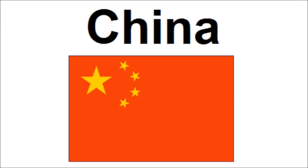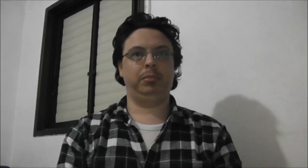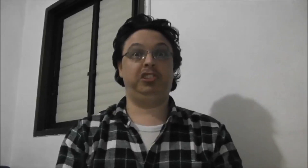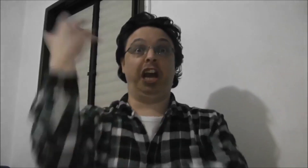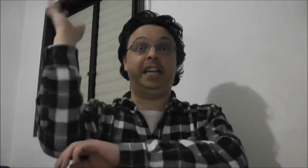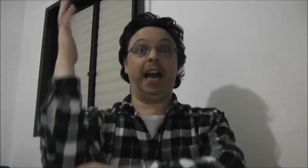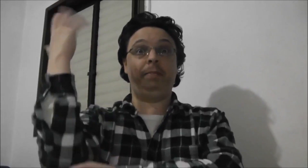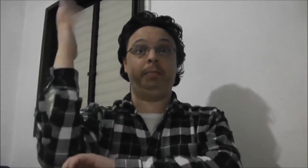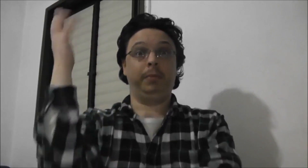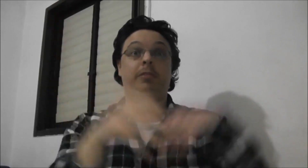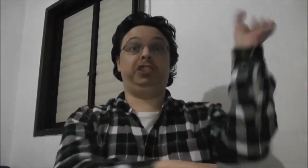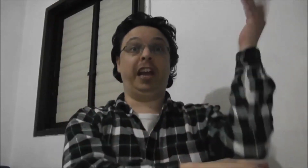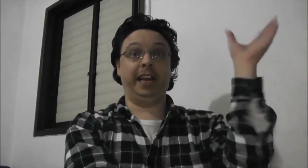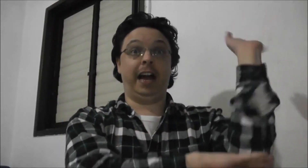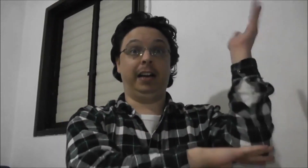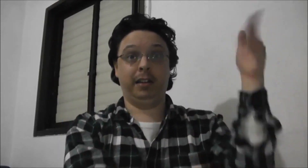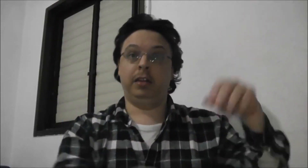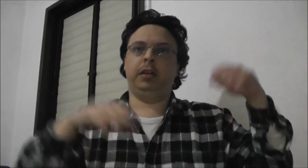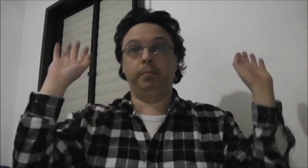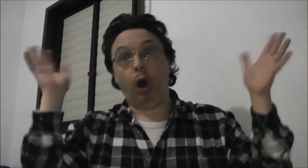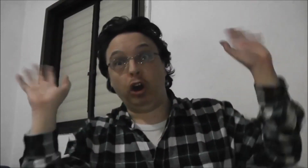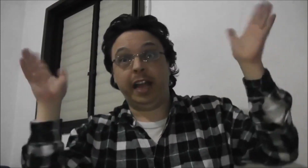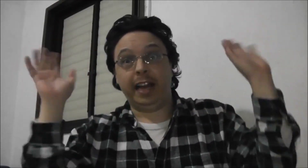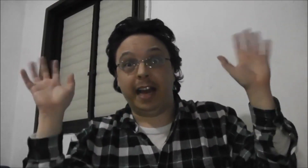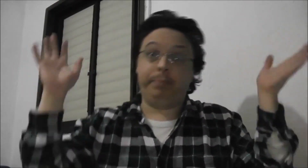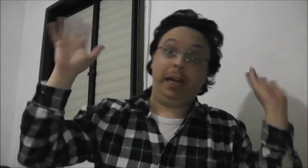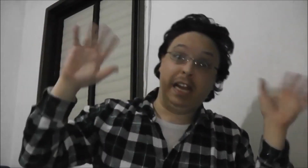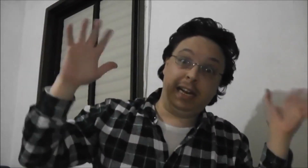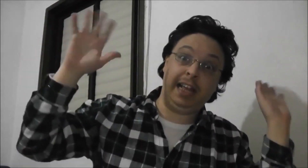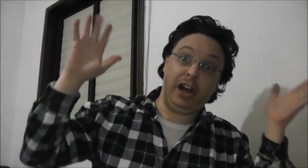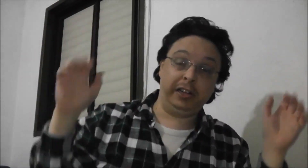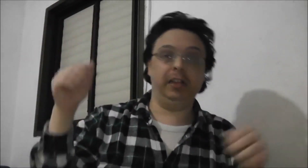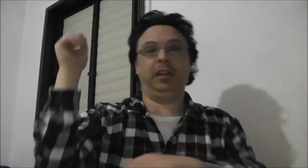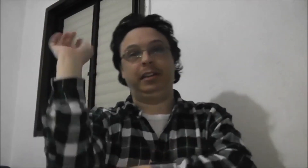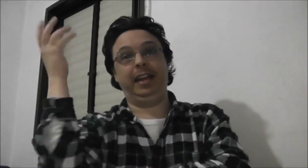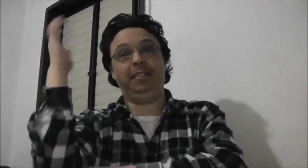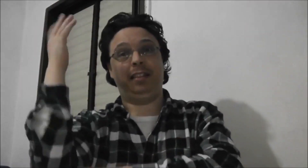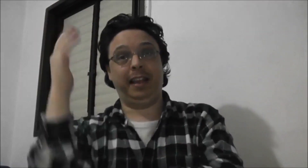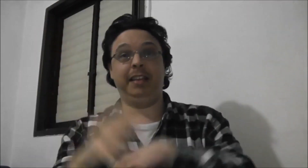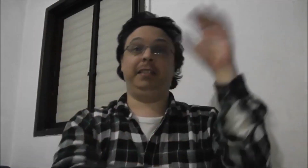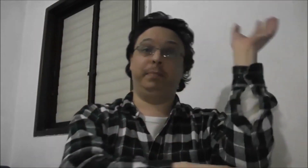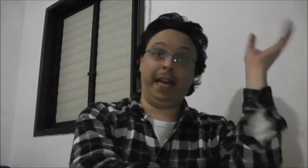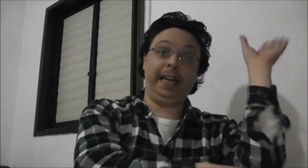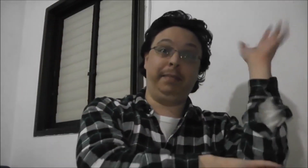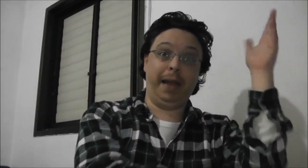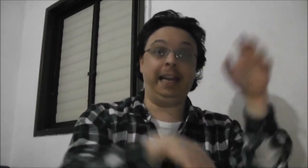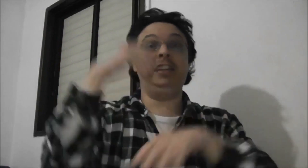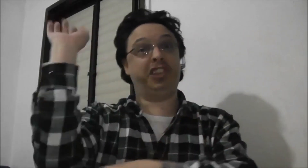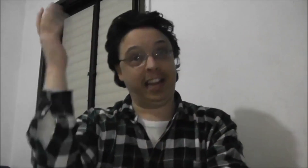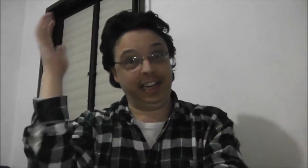Canada, China. More than a billion. This is many, many Chinese.